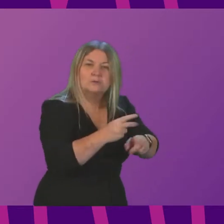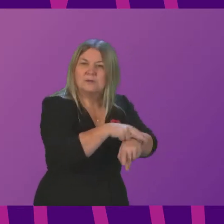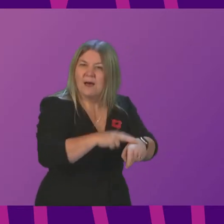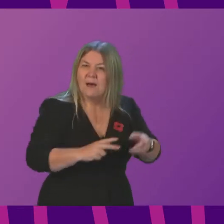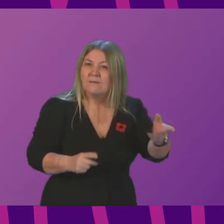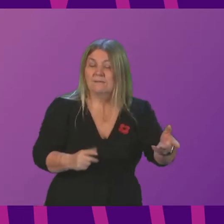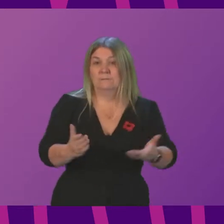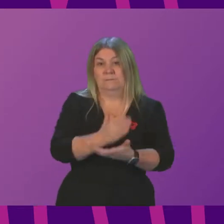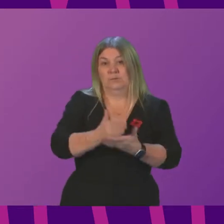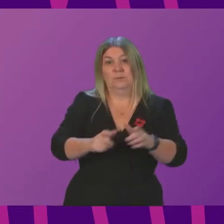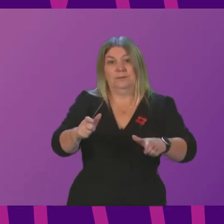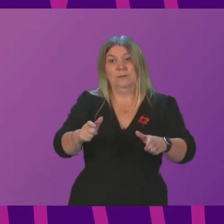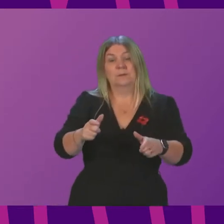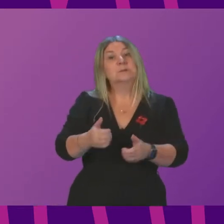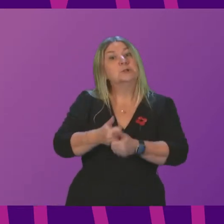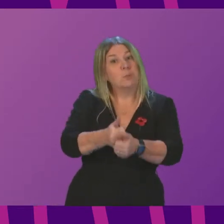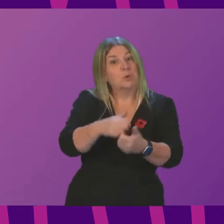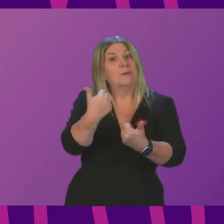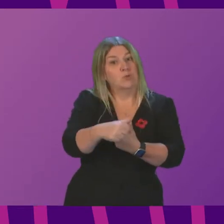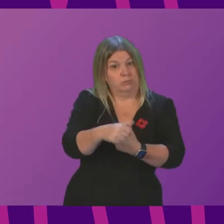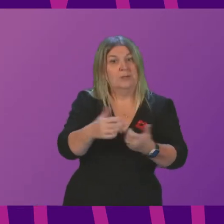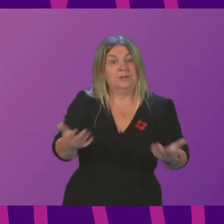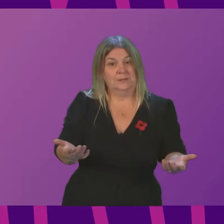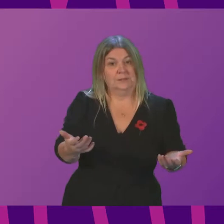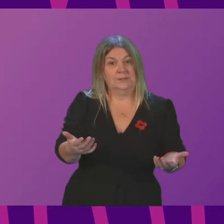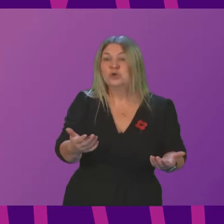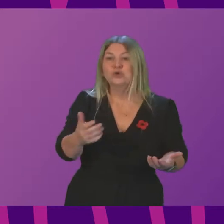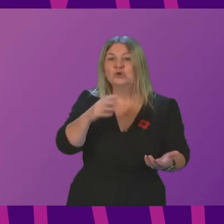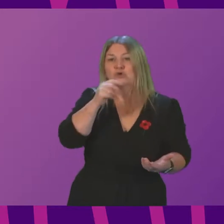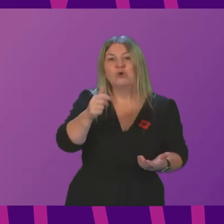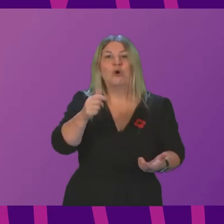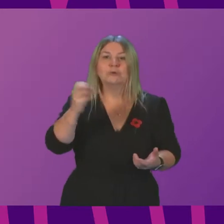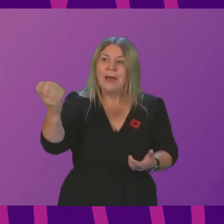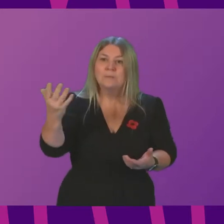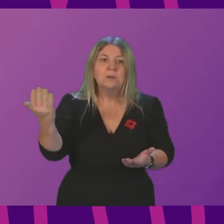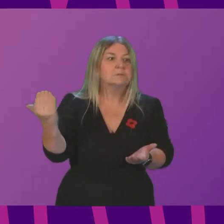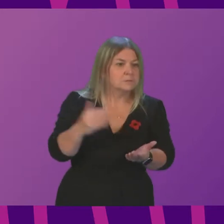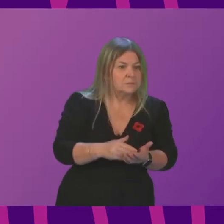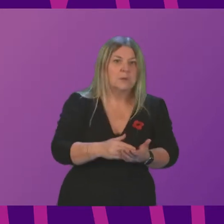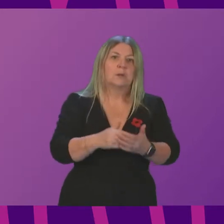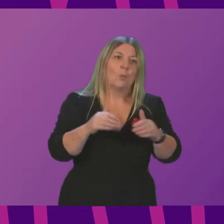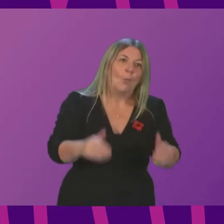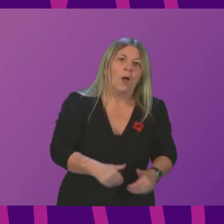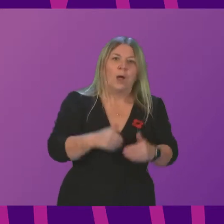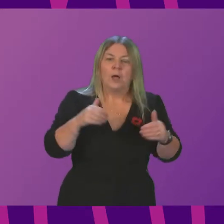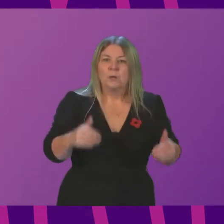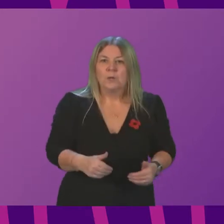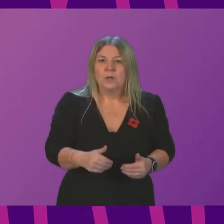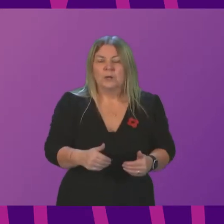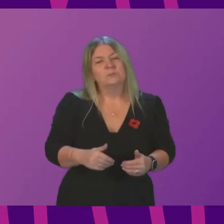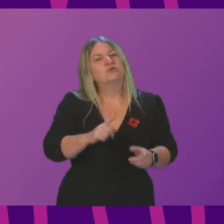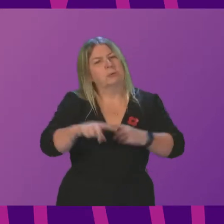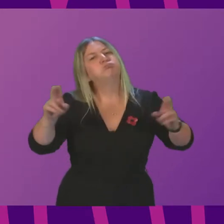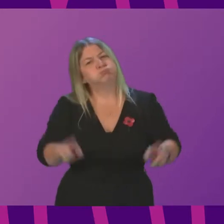to ambulance services and that they do not spend any longer in the ambulance than they require. Now, obviously, that will vary depending on the